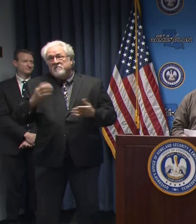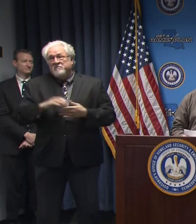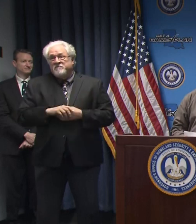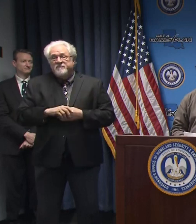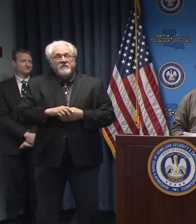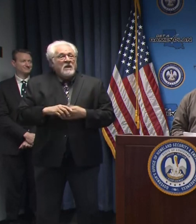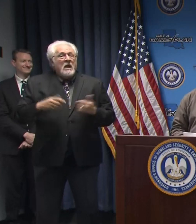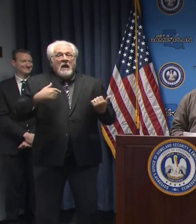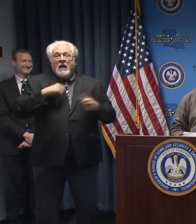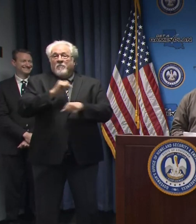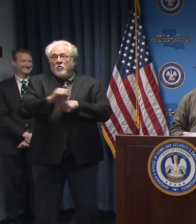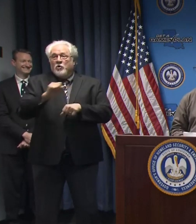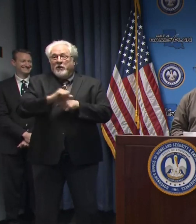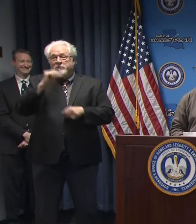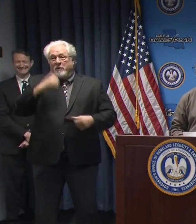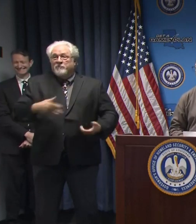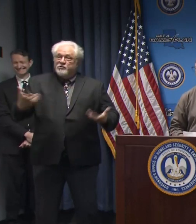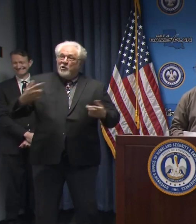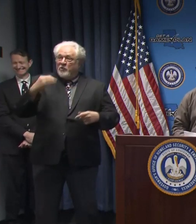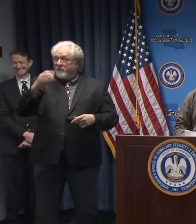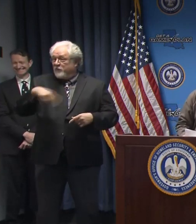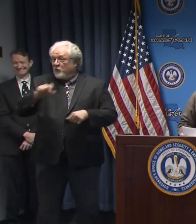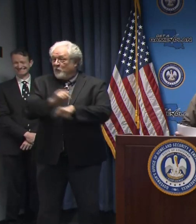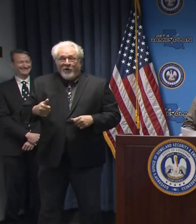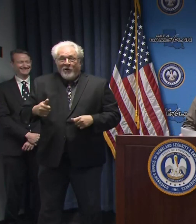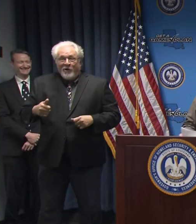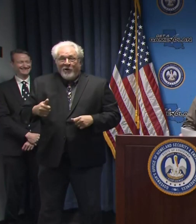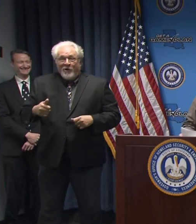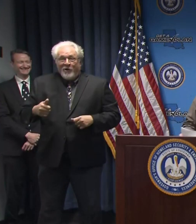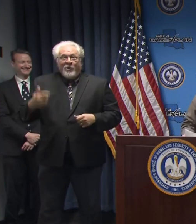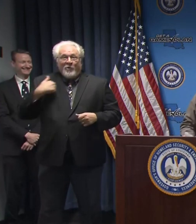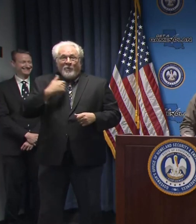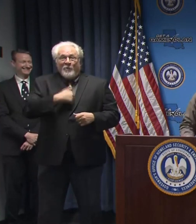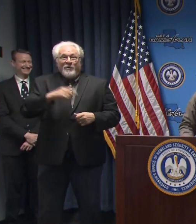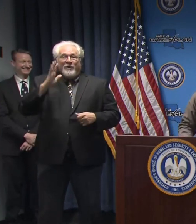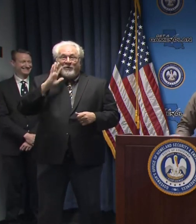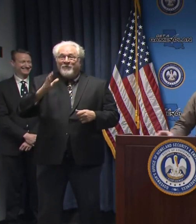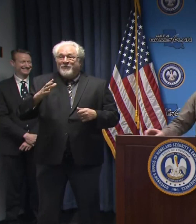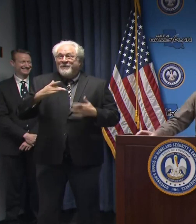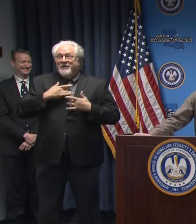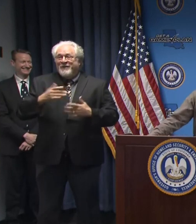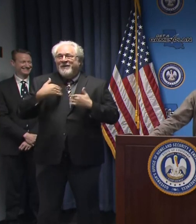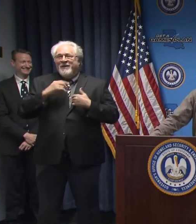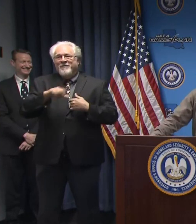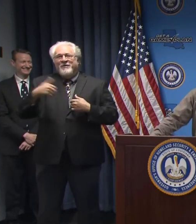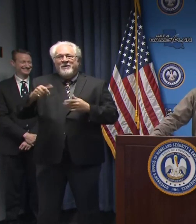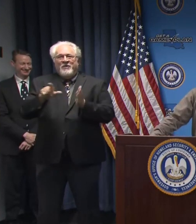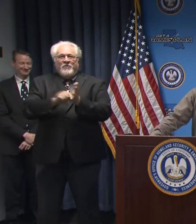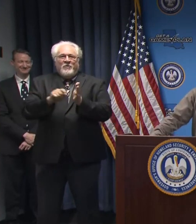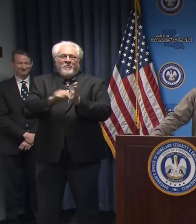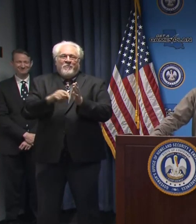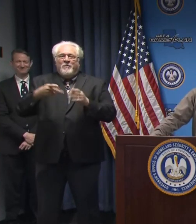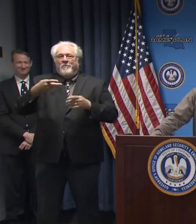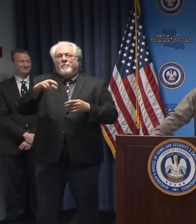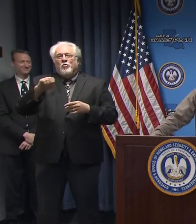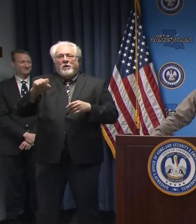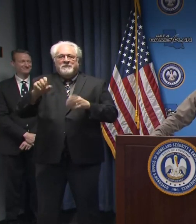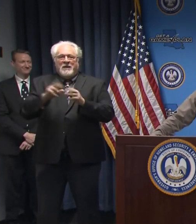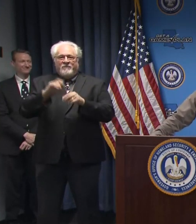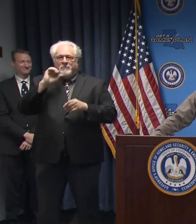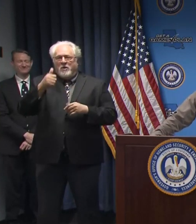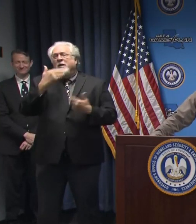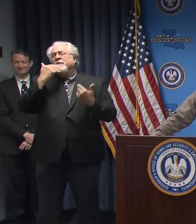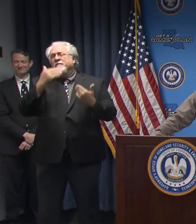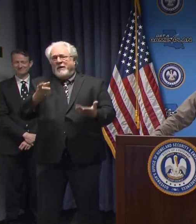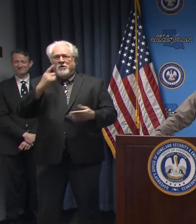We're working tomorrow, so if you're working tomorrow, we will likely have another press conference tomorrow. But thank you for